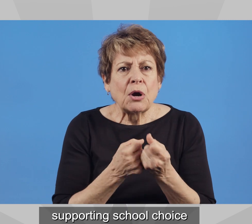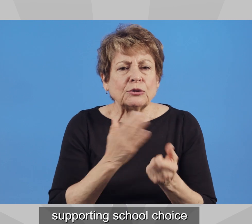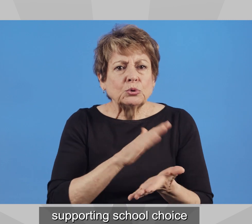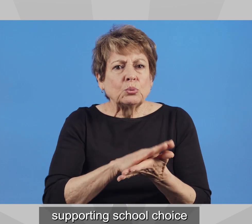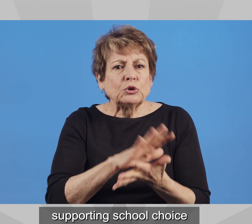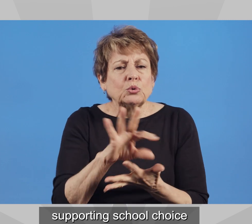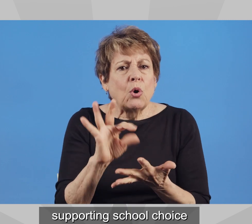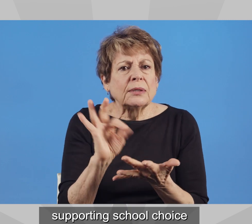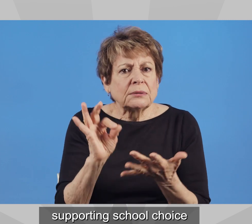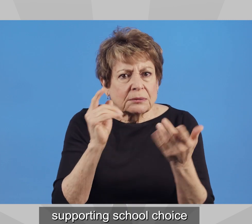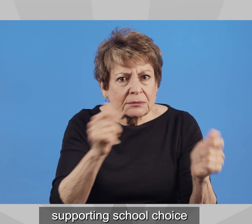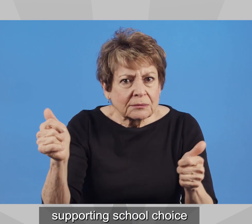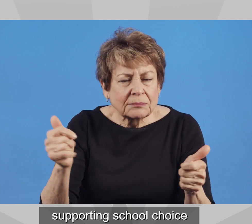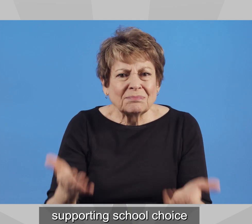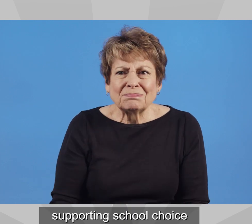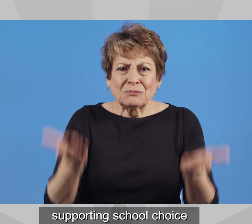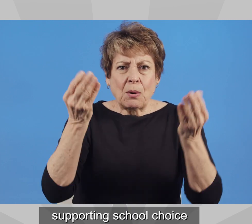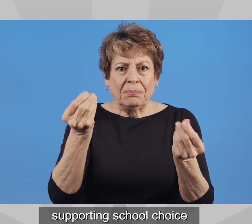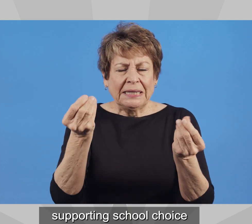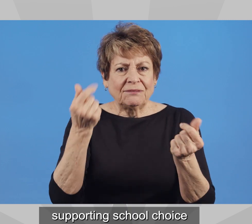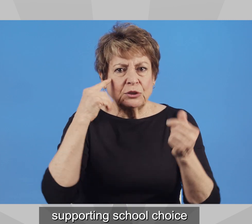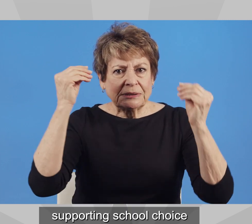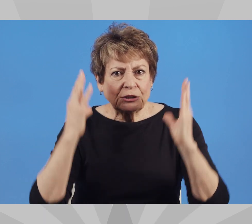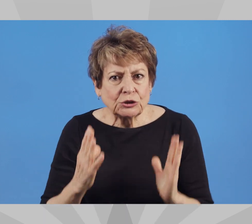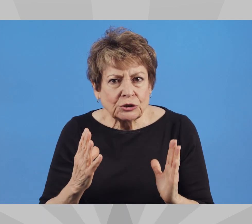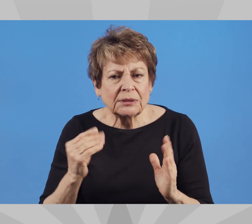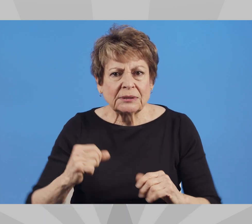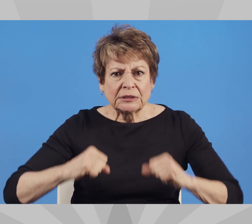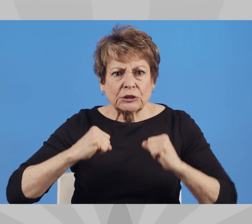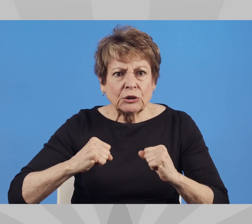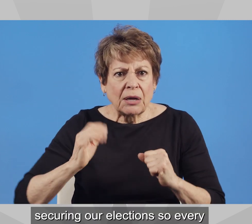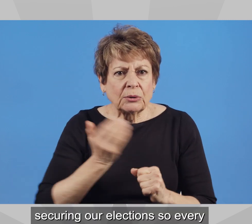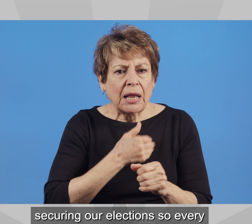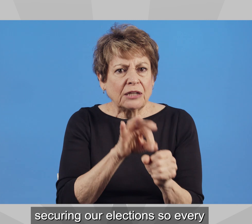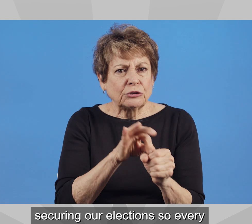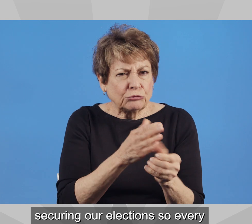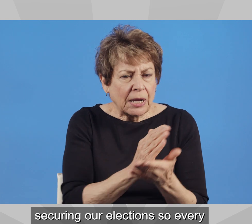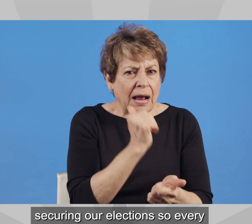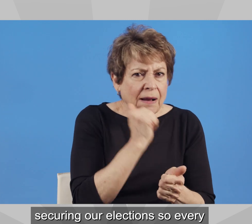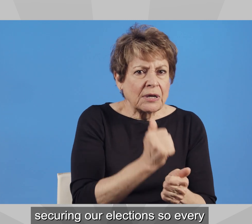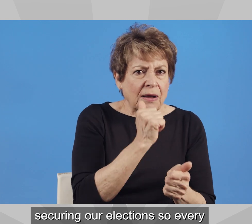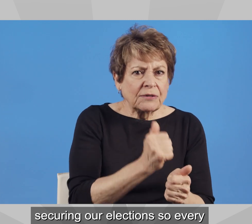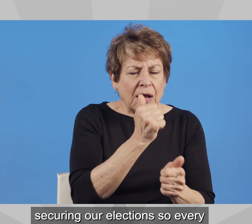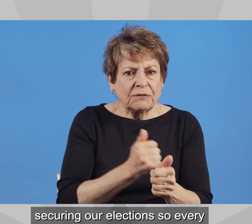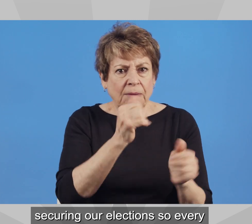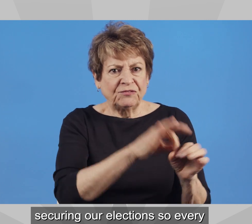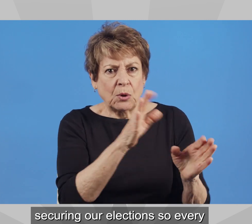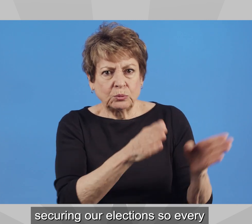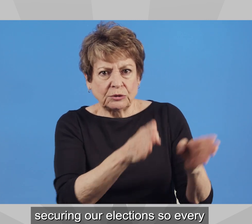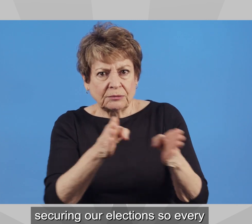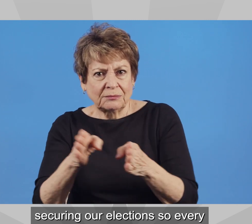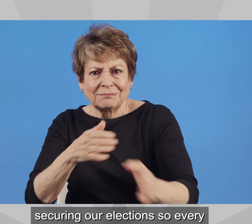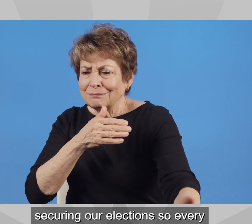Supporting school choice and higher pay for teachers Securing our elections so every